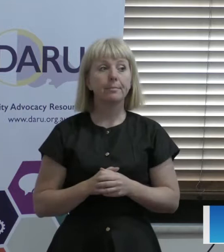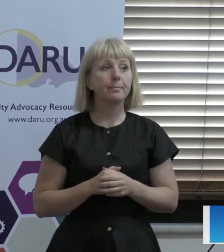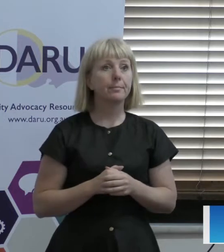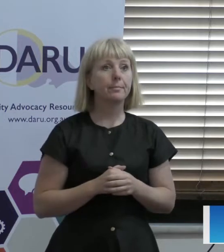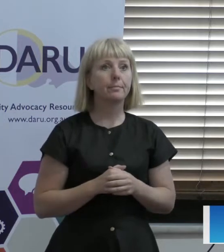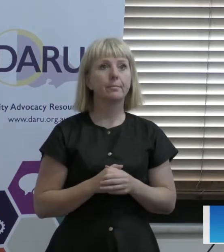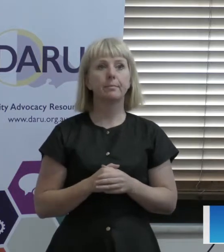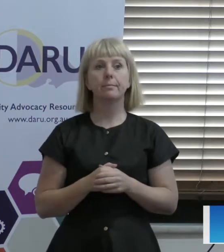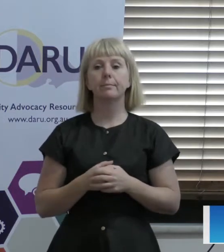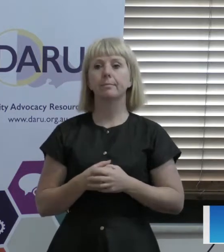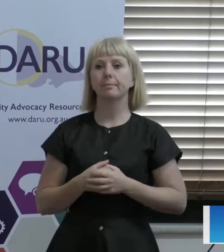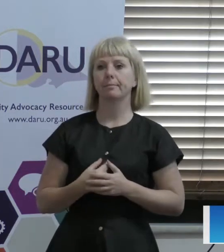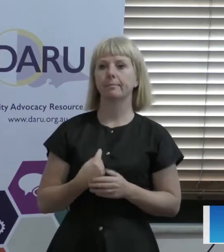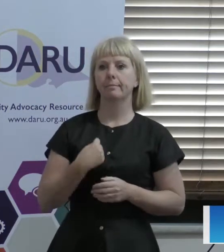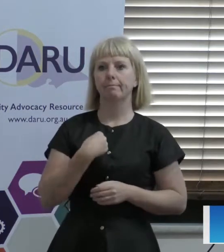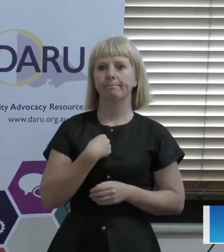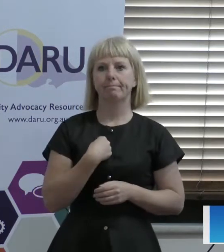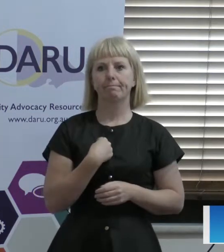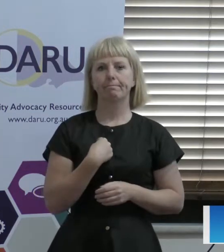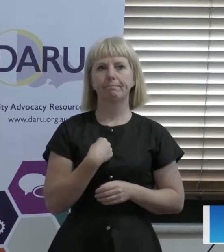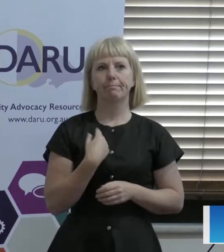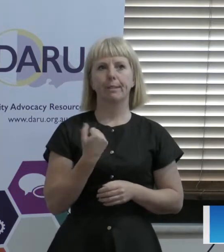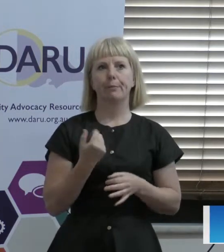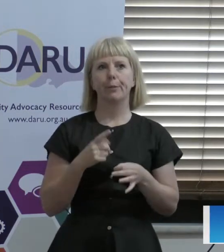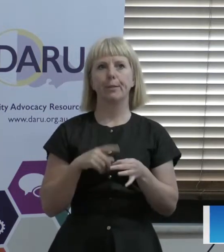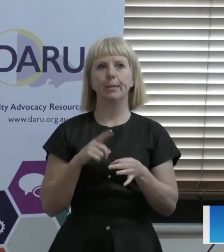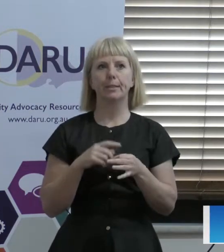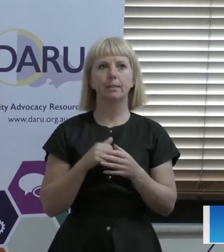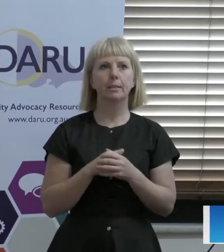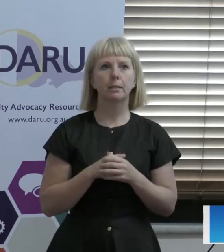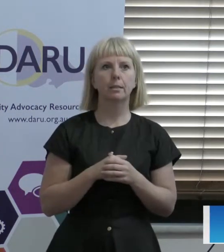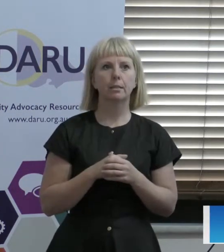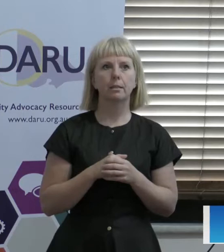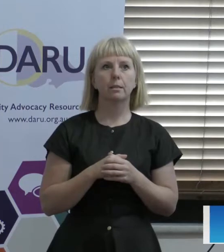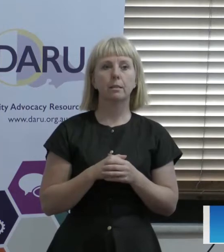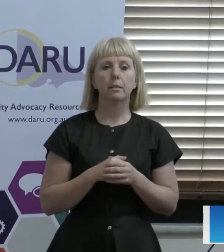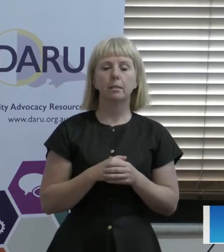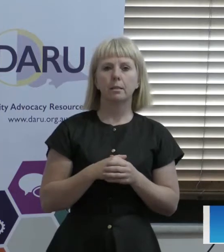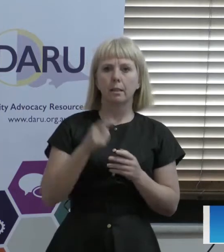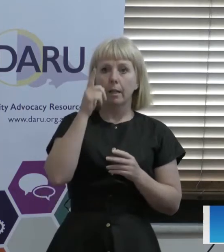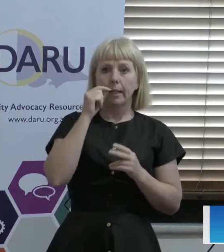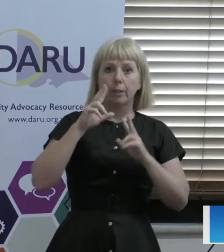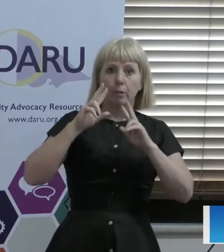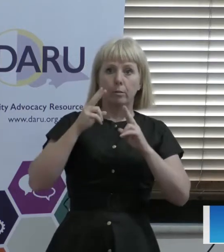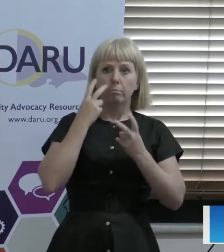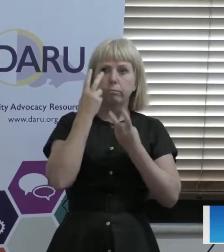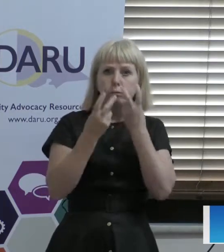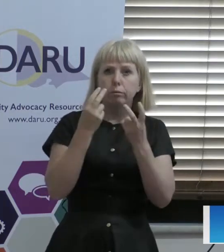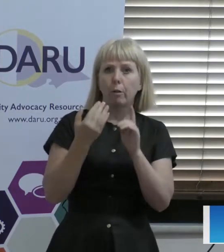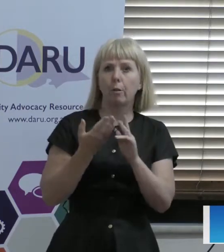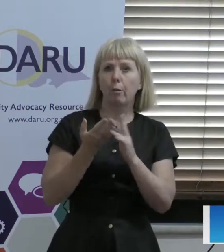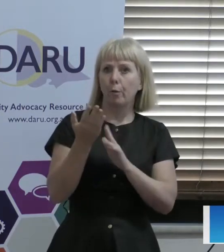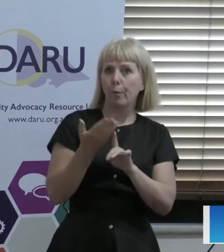I have a question. Are you able to search for previous discussions and see things that are